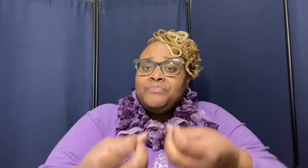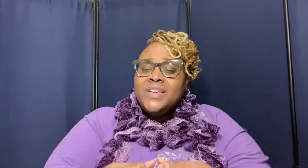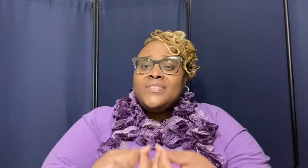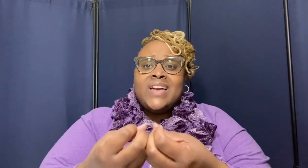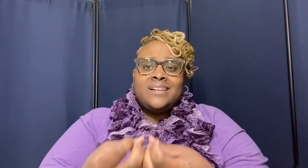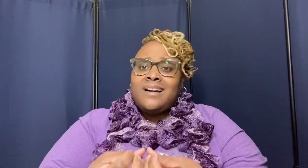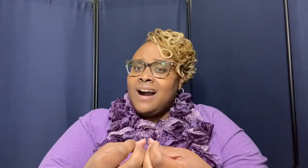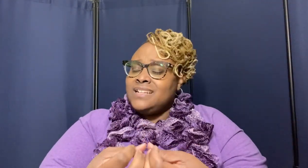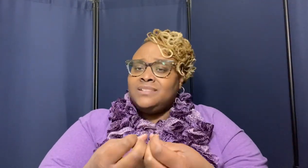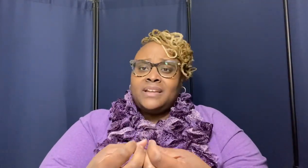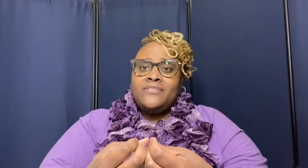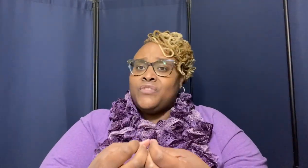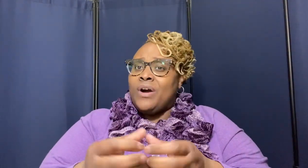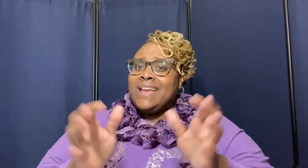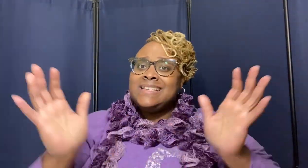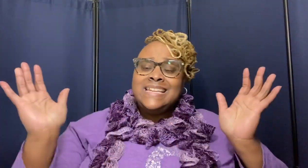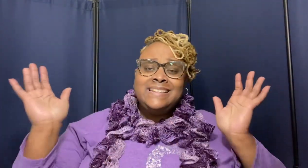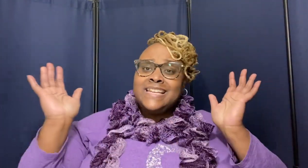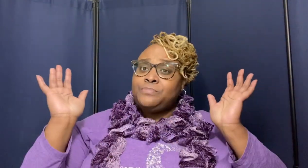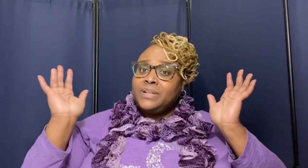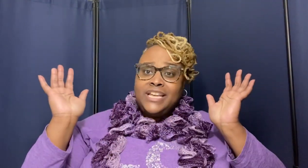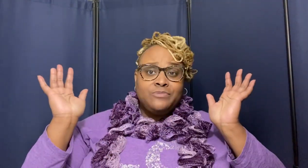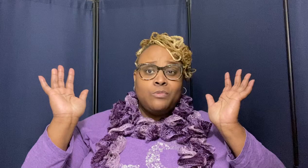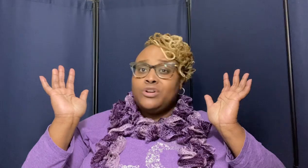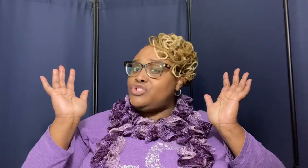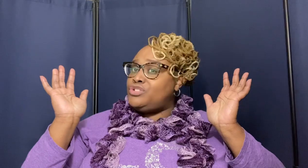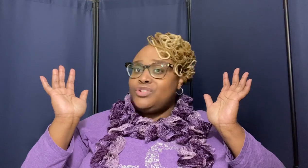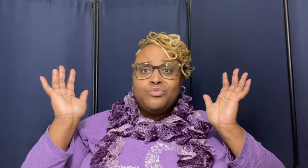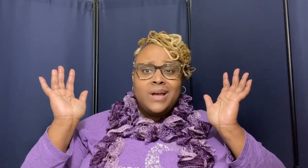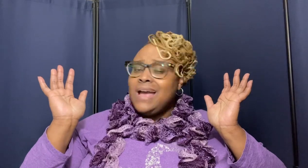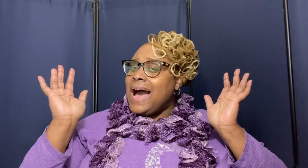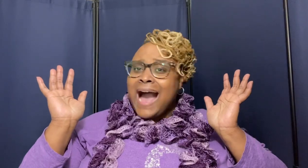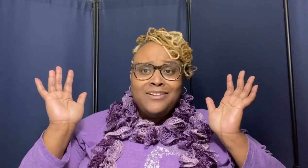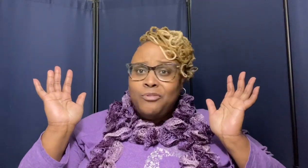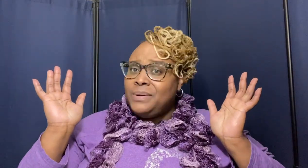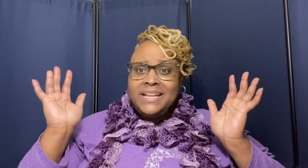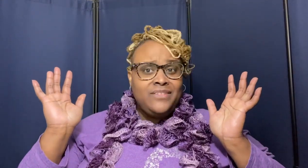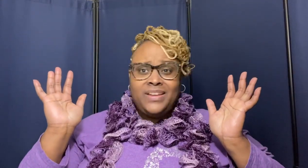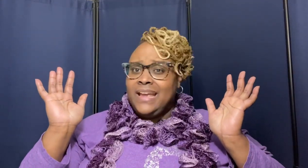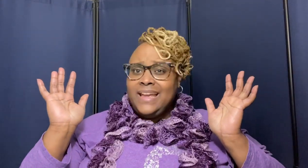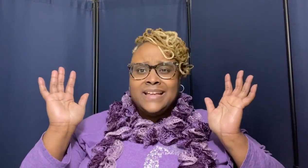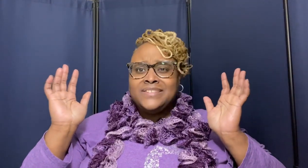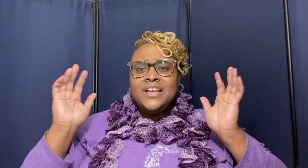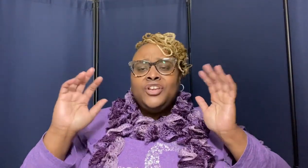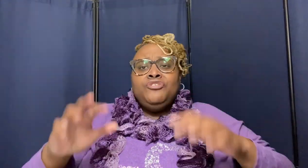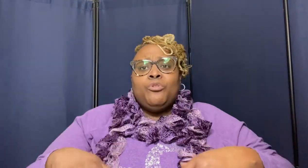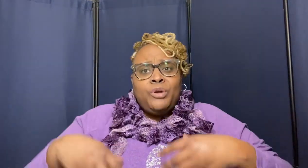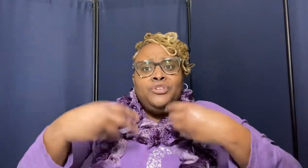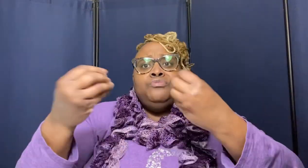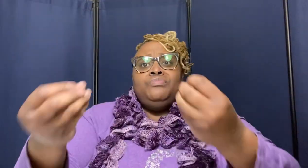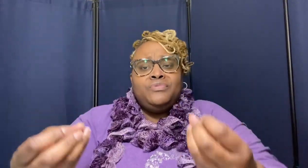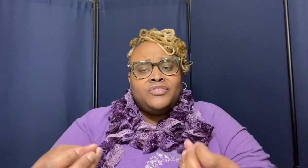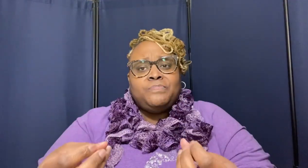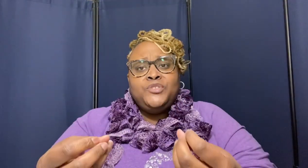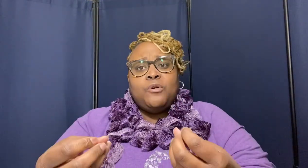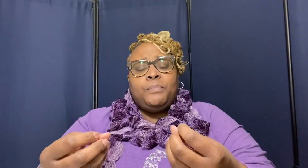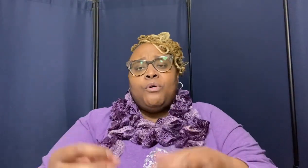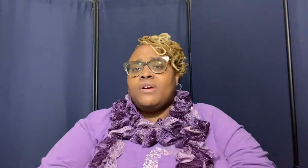that god is looking for is he displeased with what you're doing i don't believe he is you know when you you know pouring